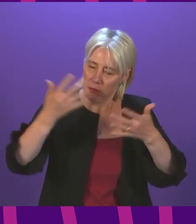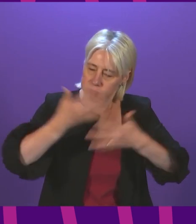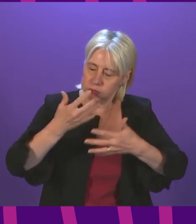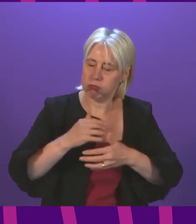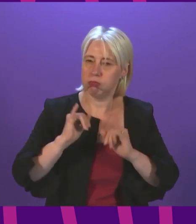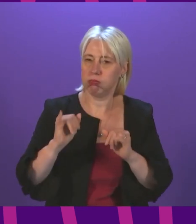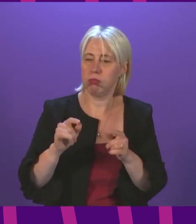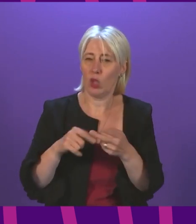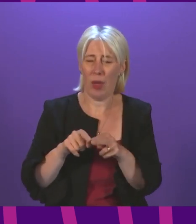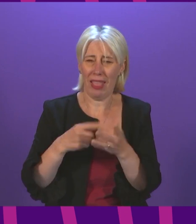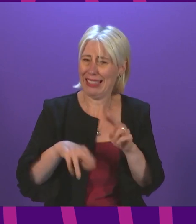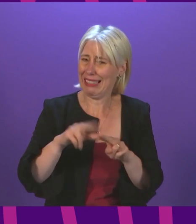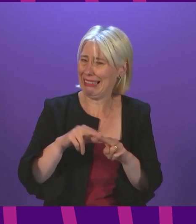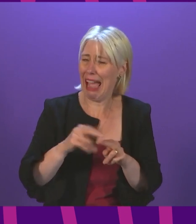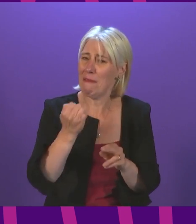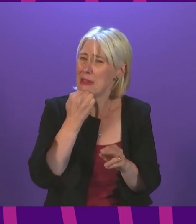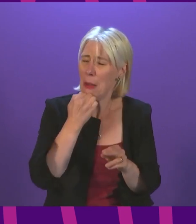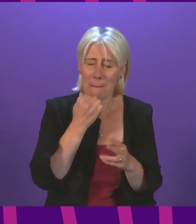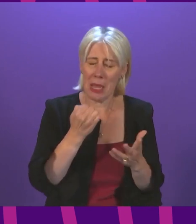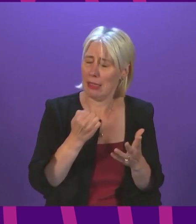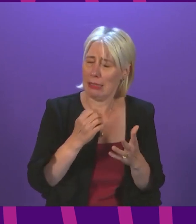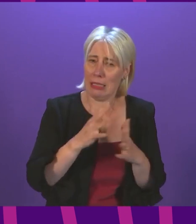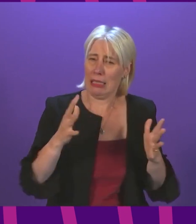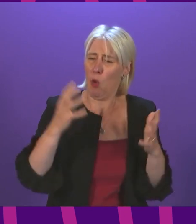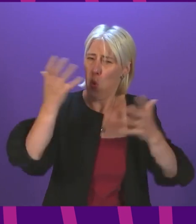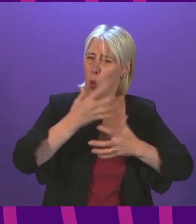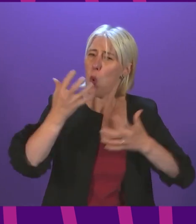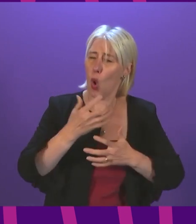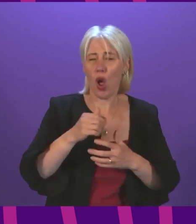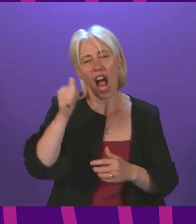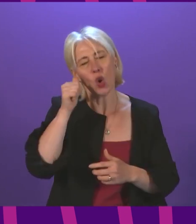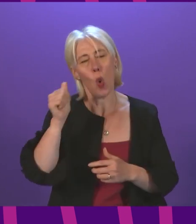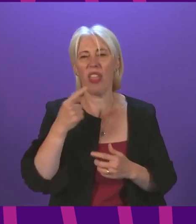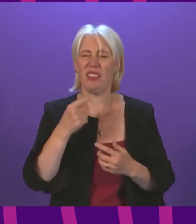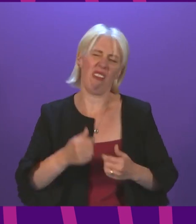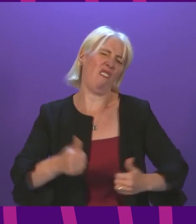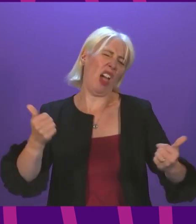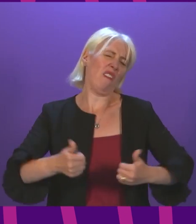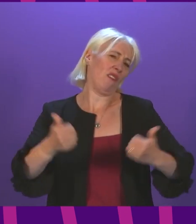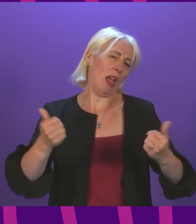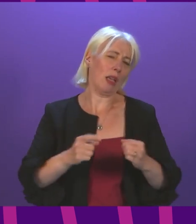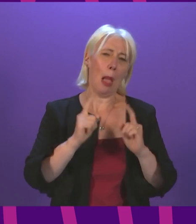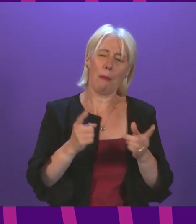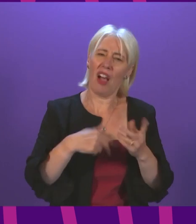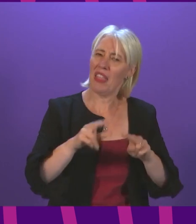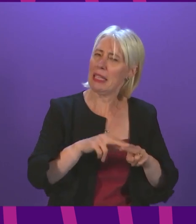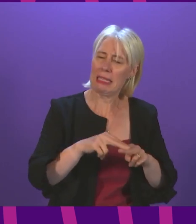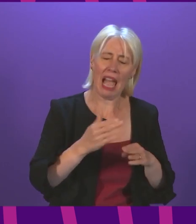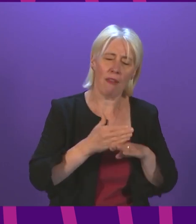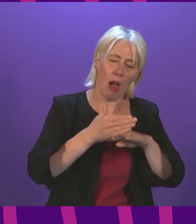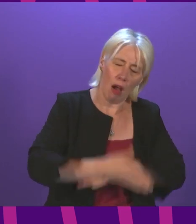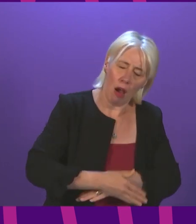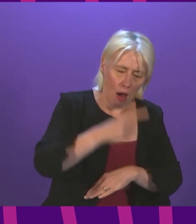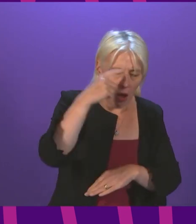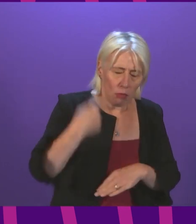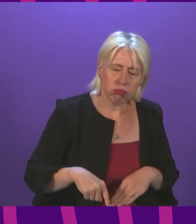staffing levels are of huge concern despite the earlier bravado from the health secretary an amazing staff are at breaking point in nhs donfus and